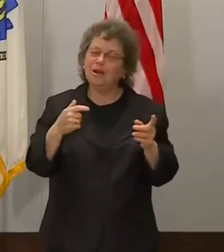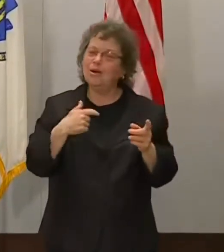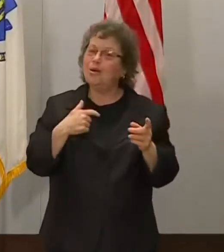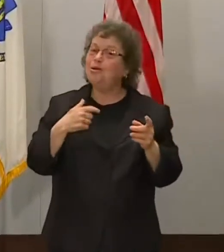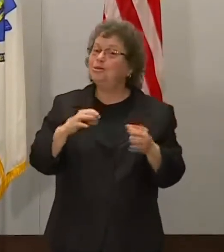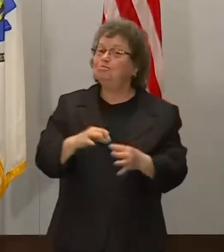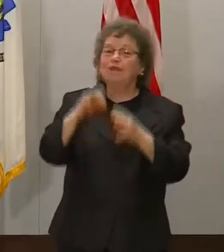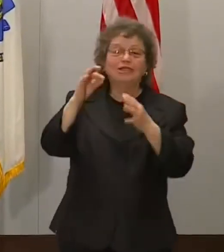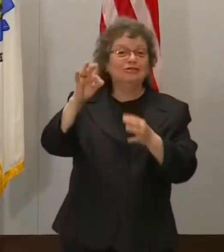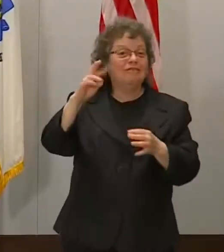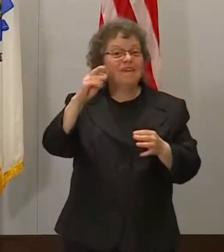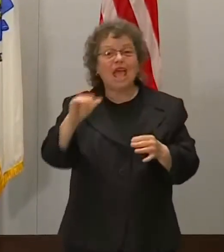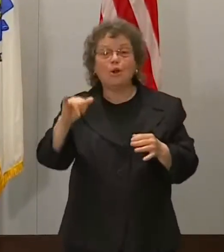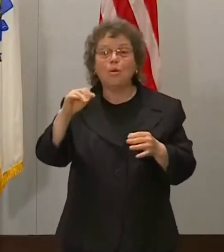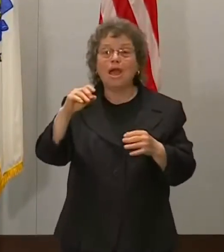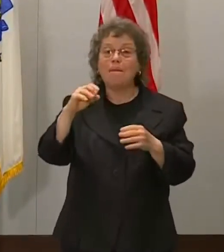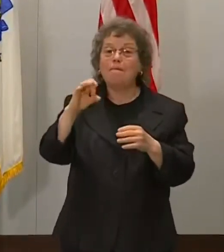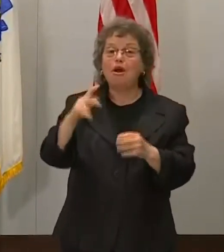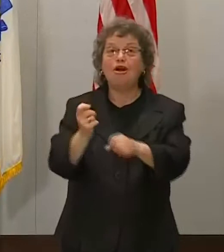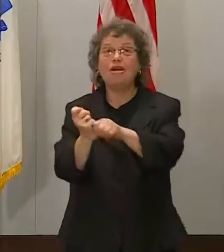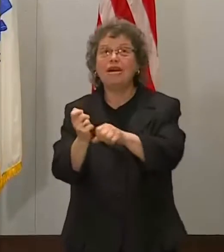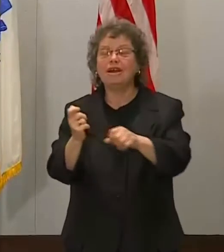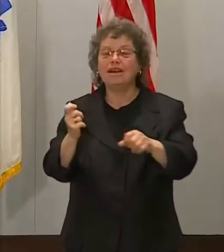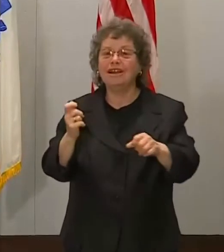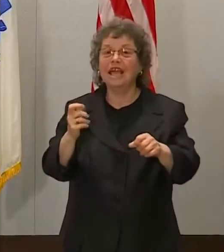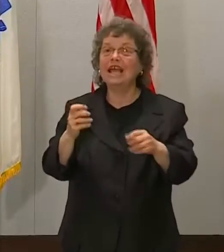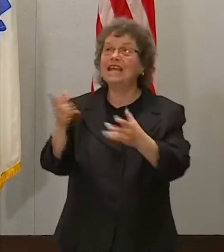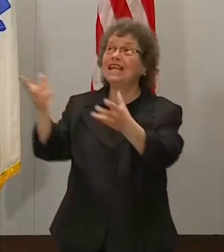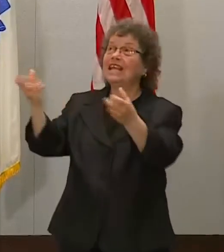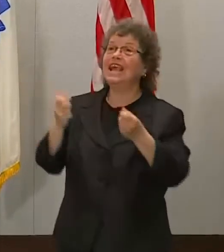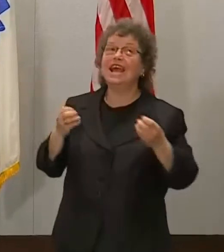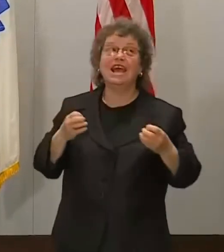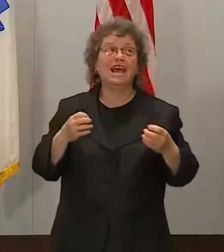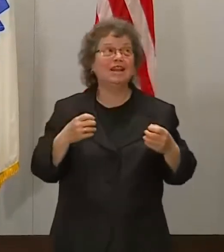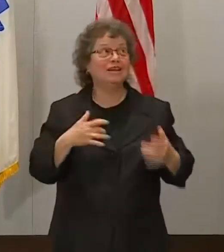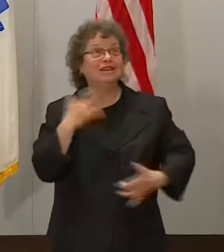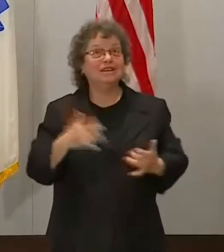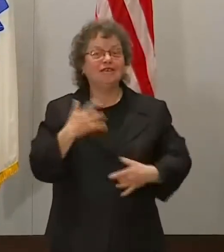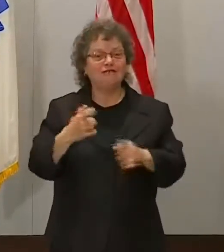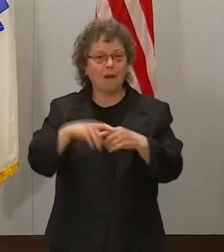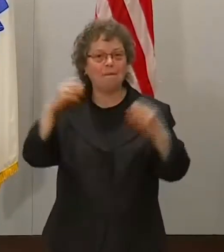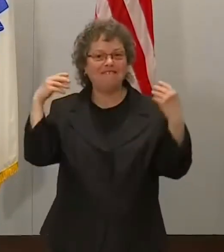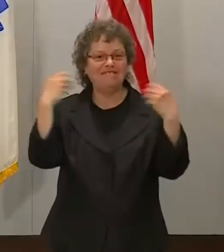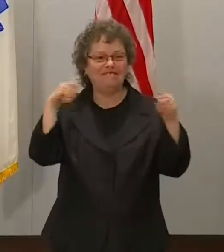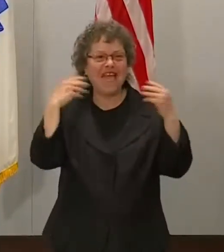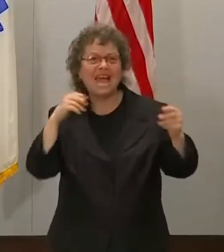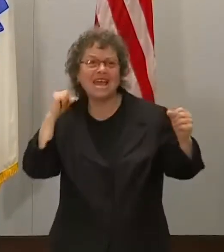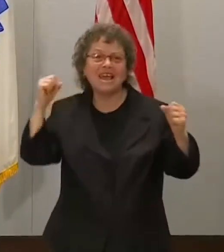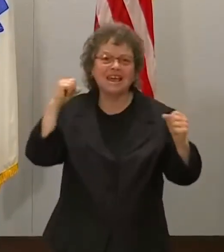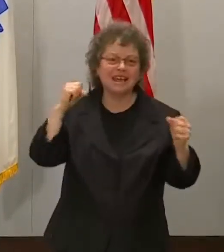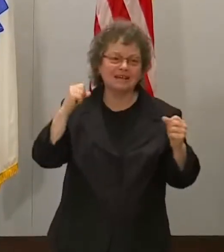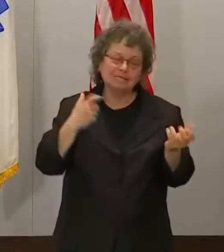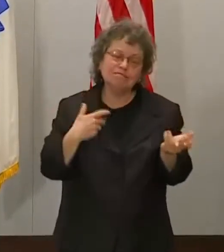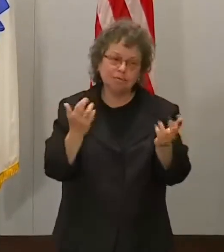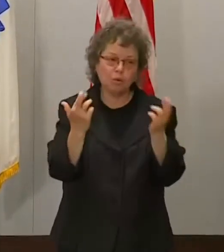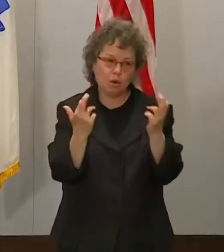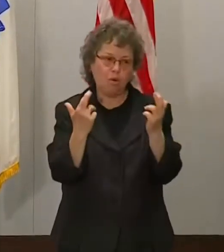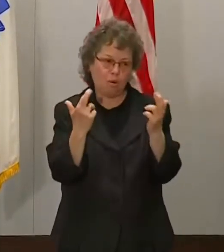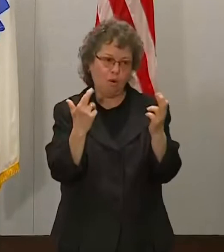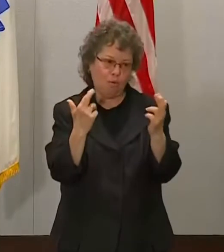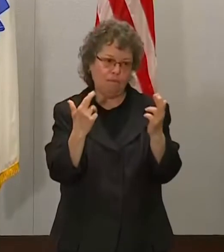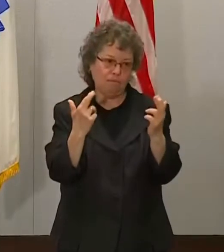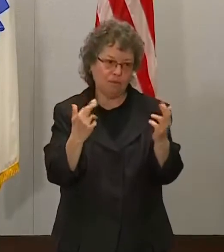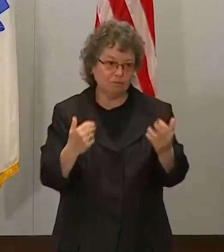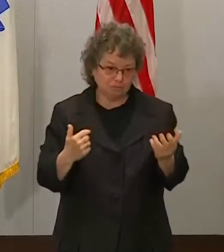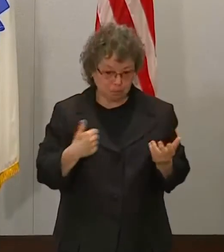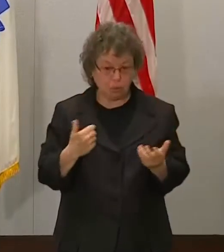to get back to some sense of normalcy, but we can only do that at the appropriate time. And that is, hopefully we're good at operating a